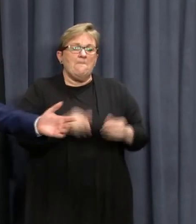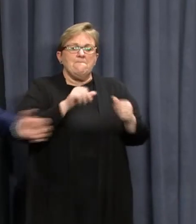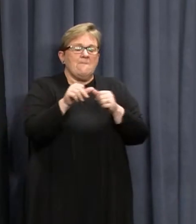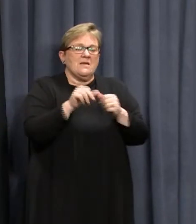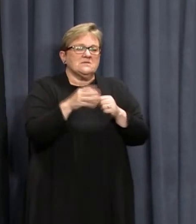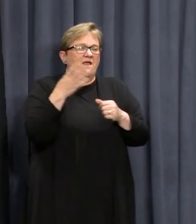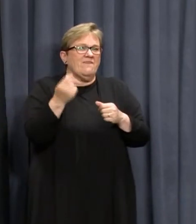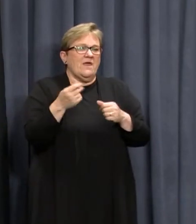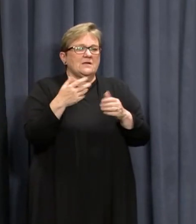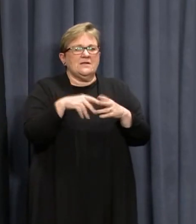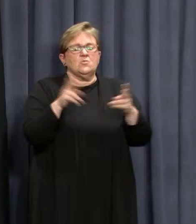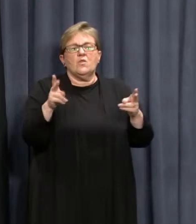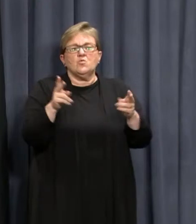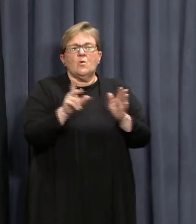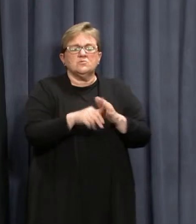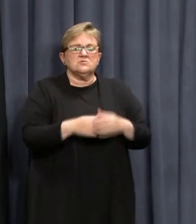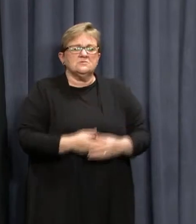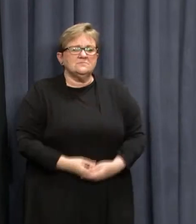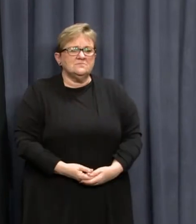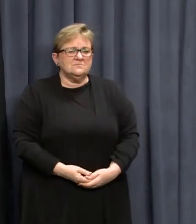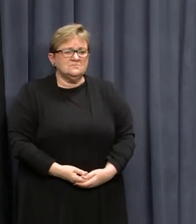in normal times.